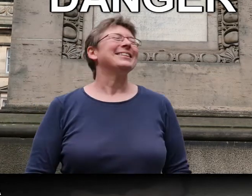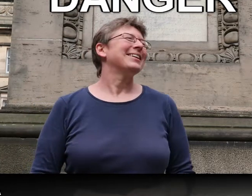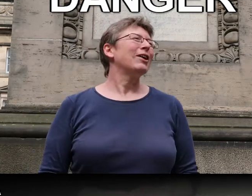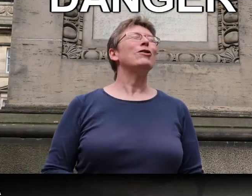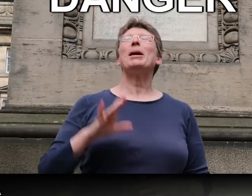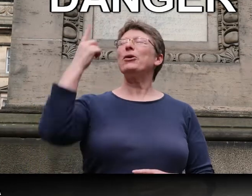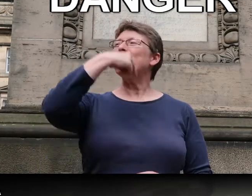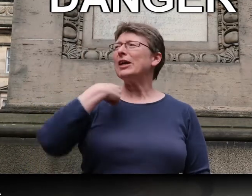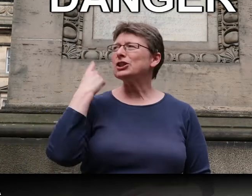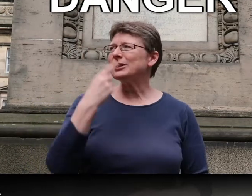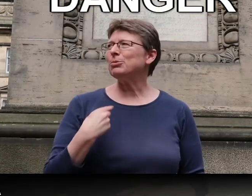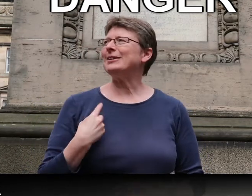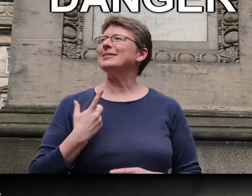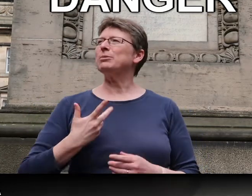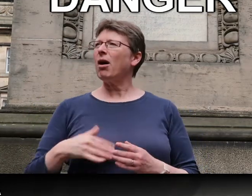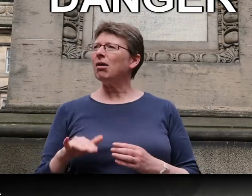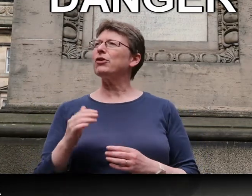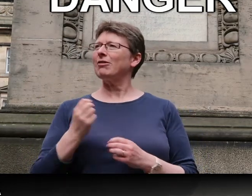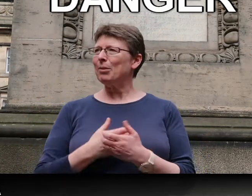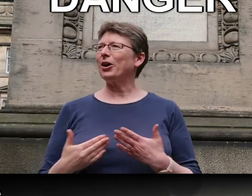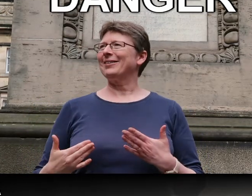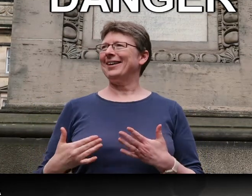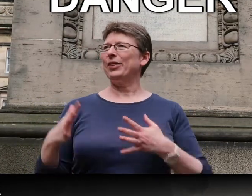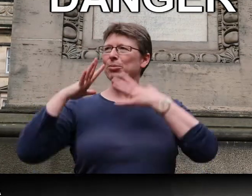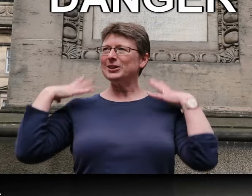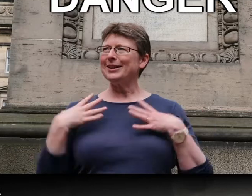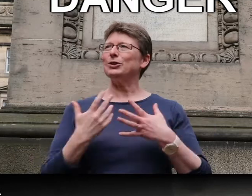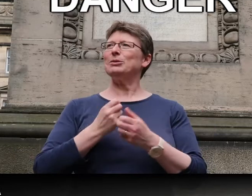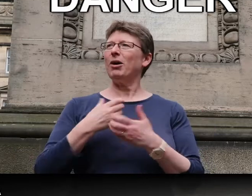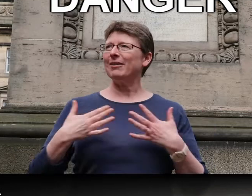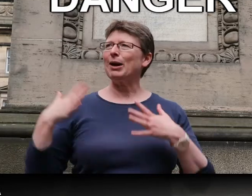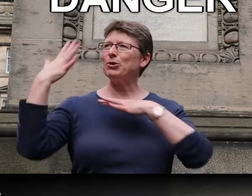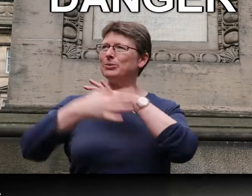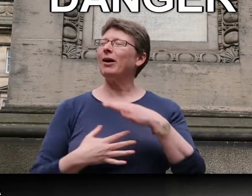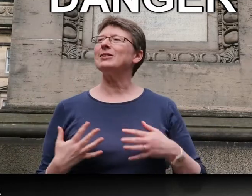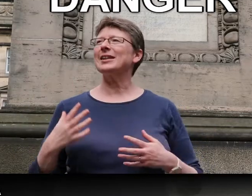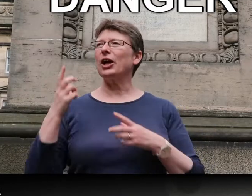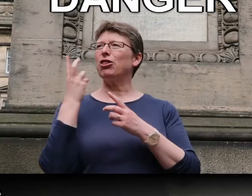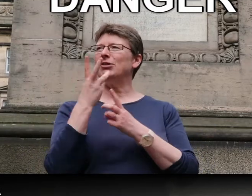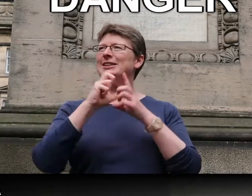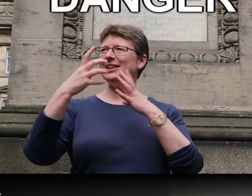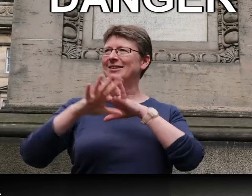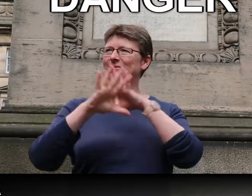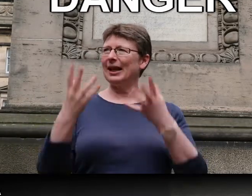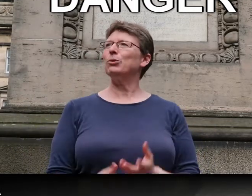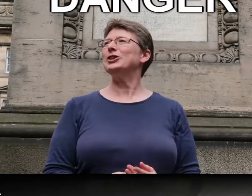What do you Remember that facial expression is a part of the grammar, and the body language is a part of the grammar as well. It's like a BD language.